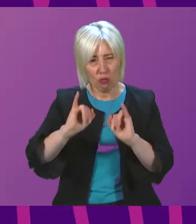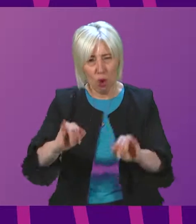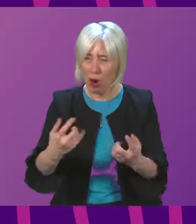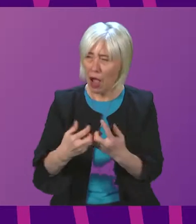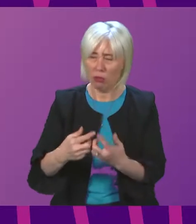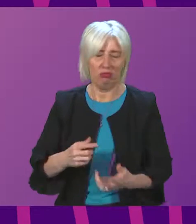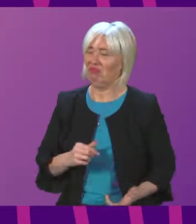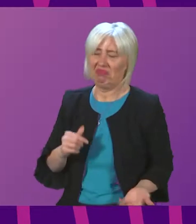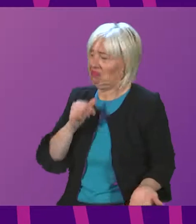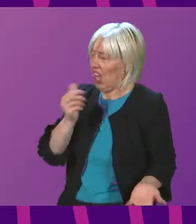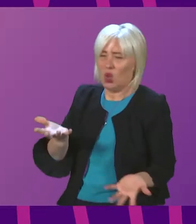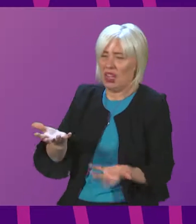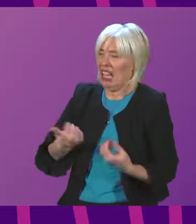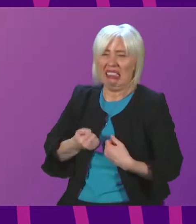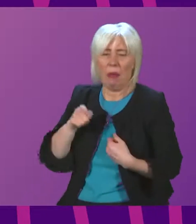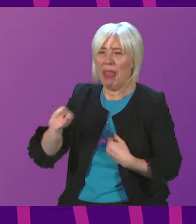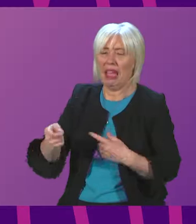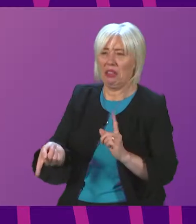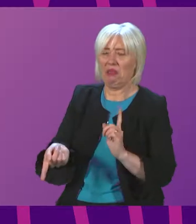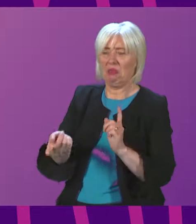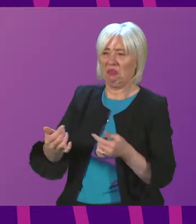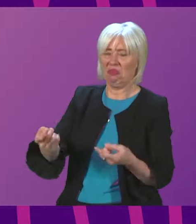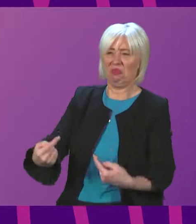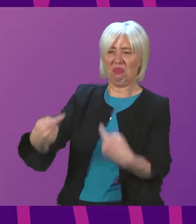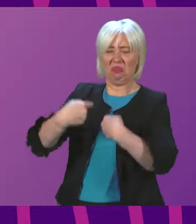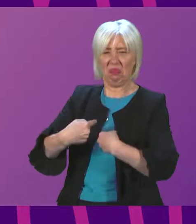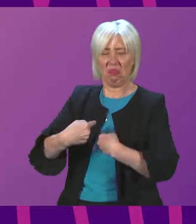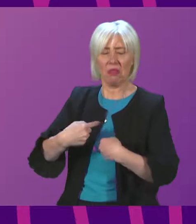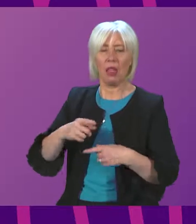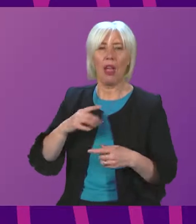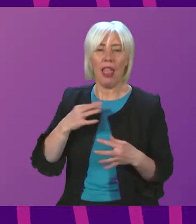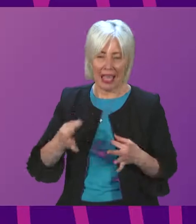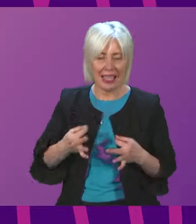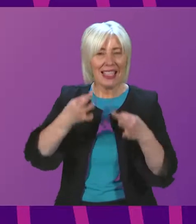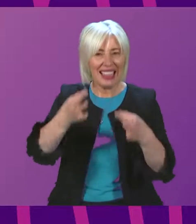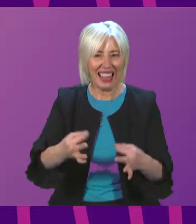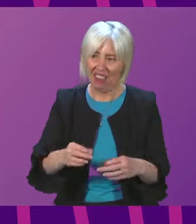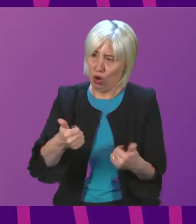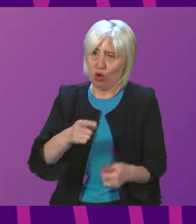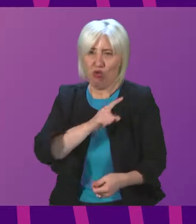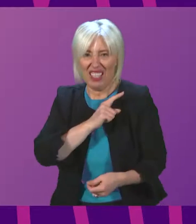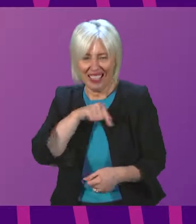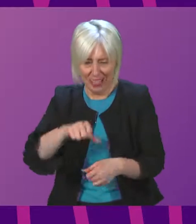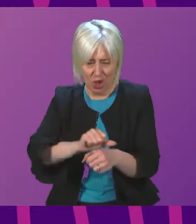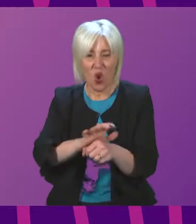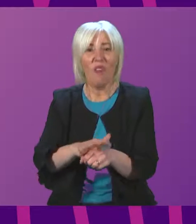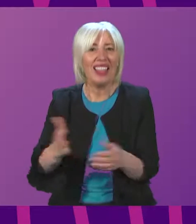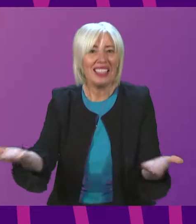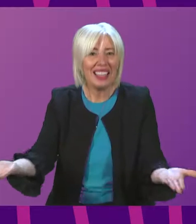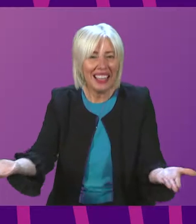I don't accept that characterisation at all. I think there was a delay for good reasons because of Covid and that was